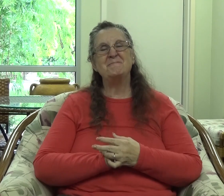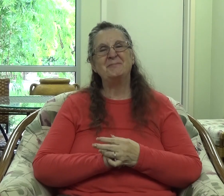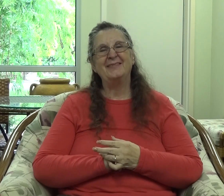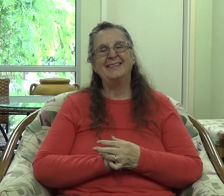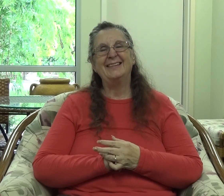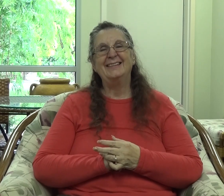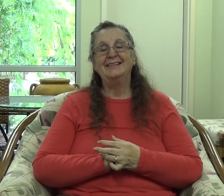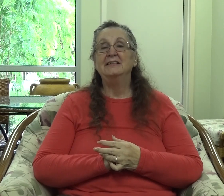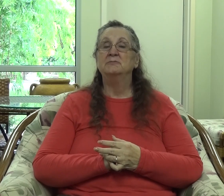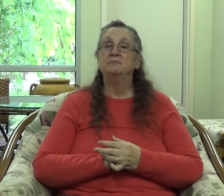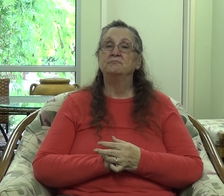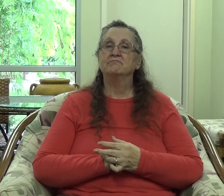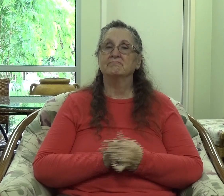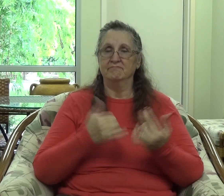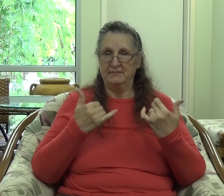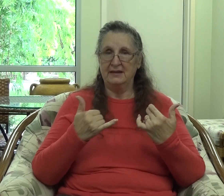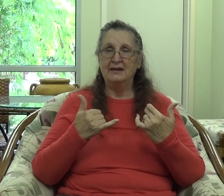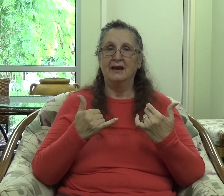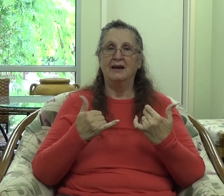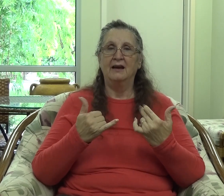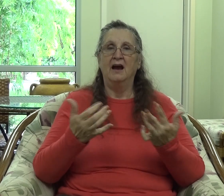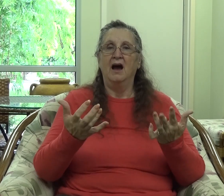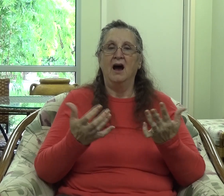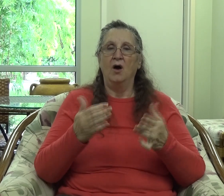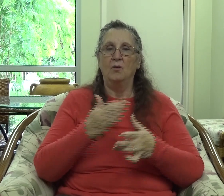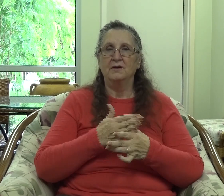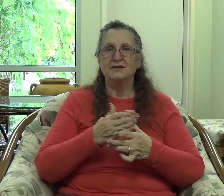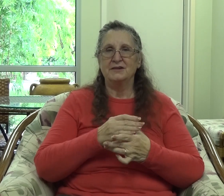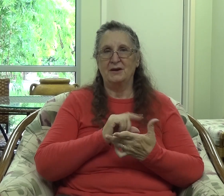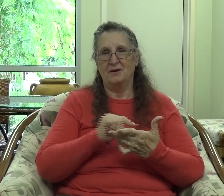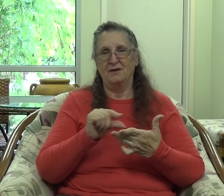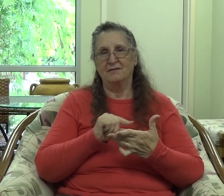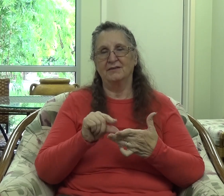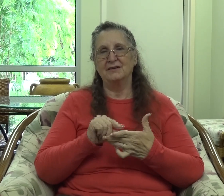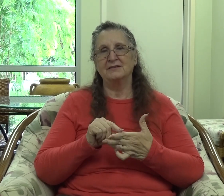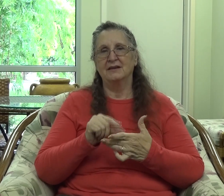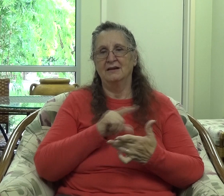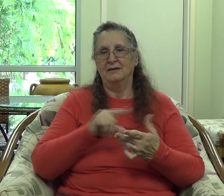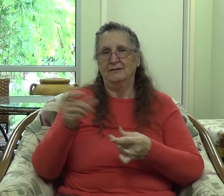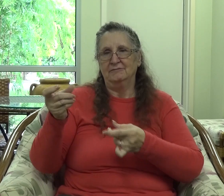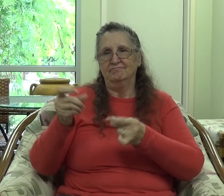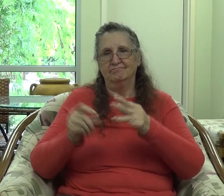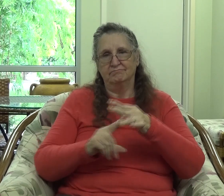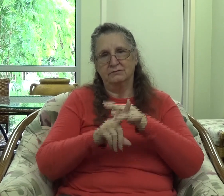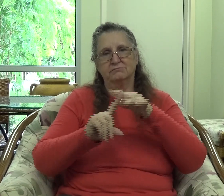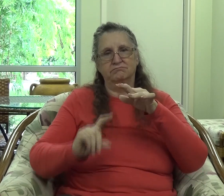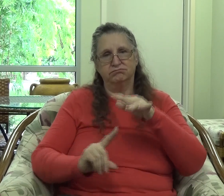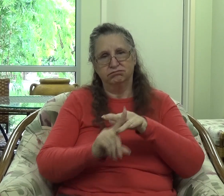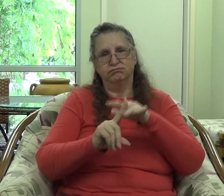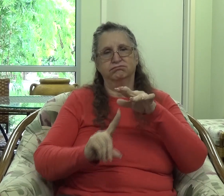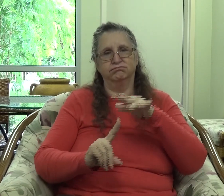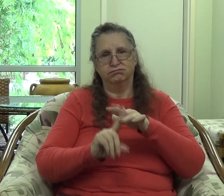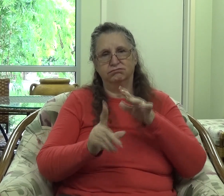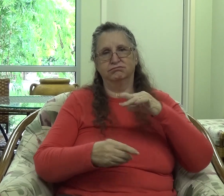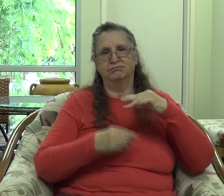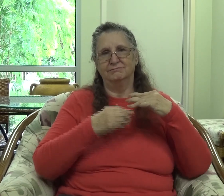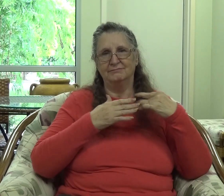So today I would like to share a verse that the Lord keeps bringing to my heart, to my mind,